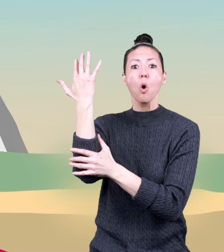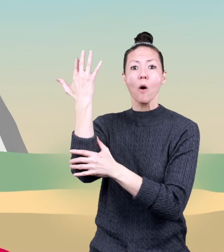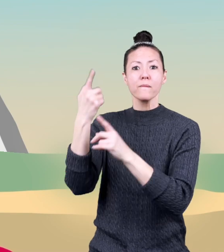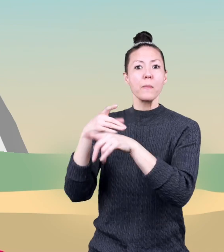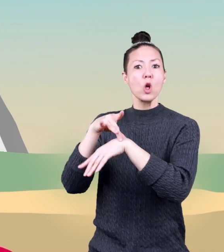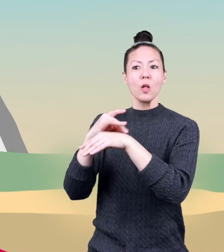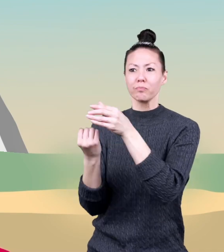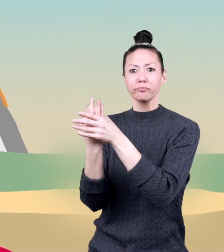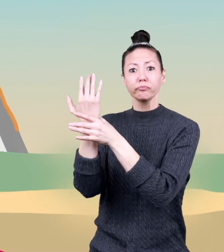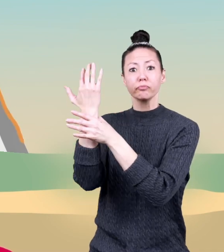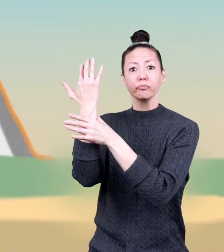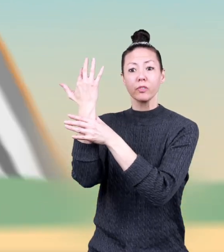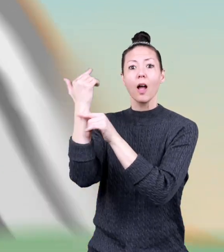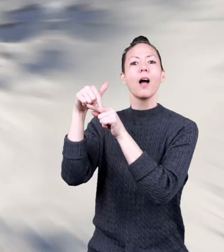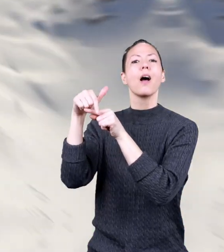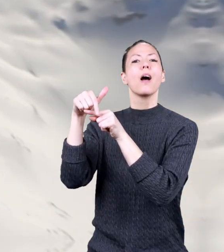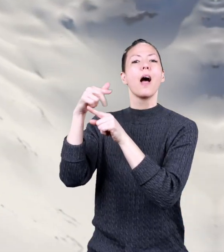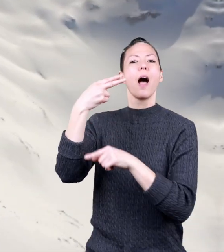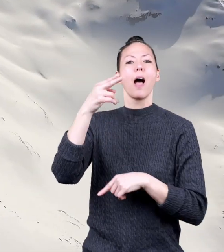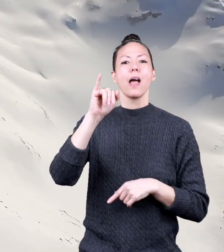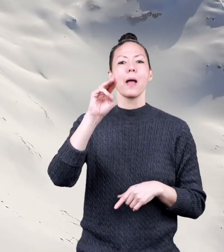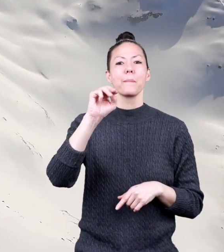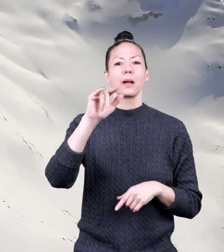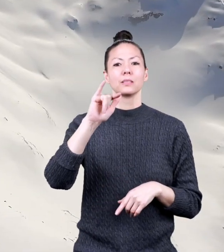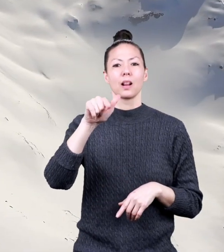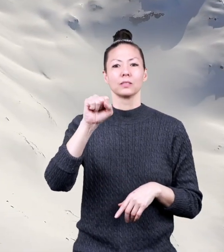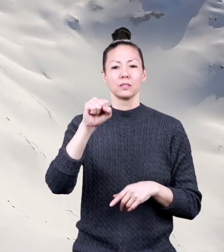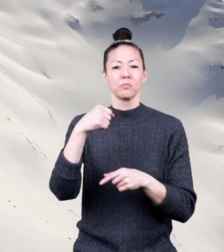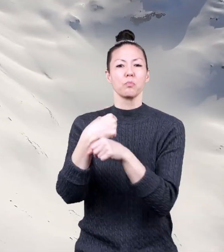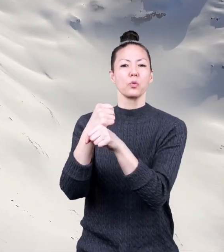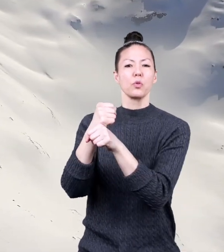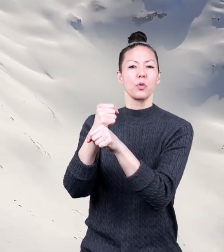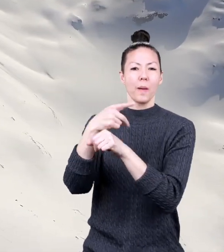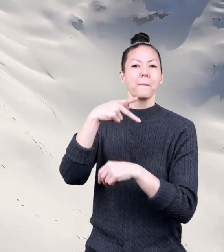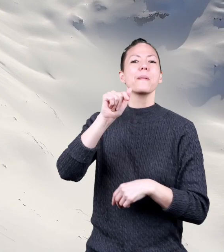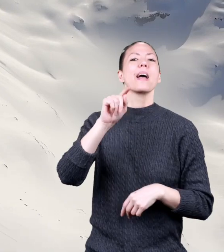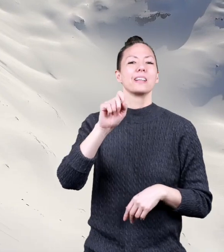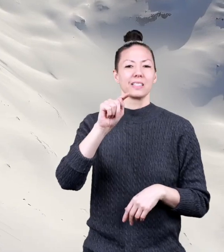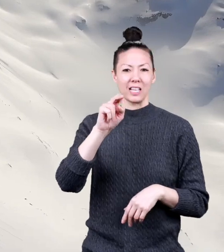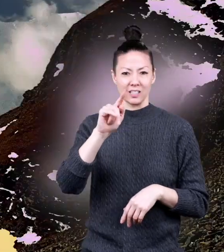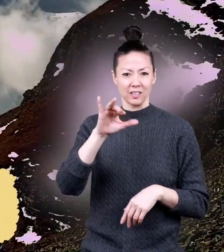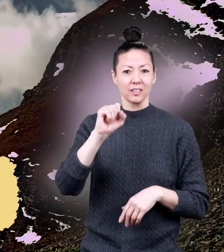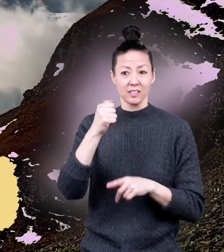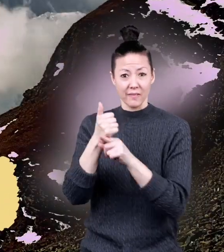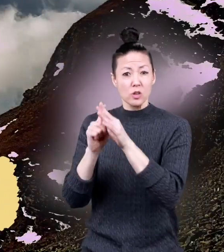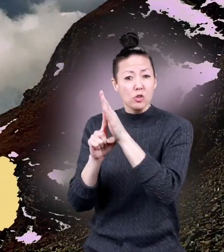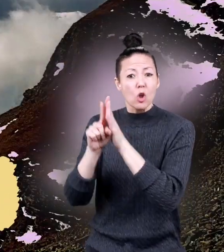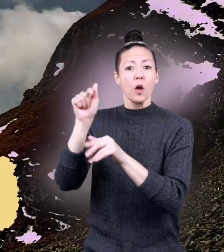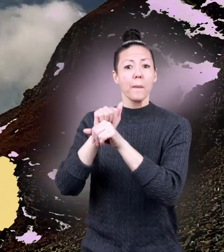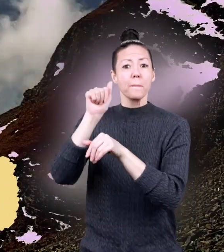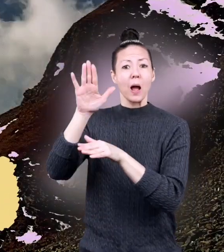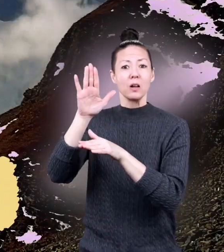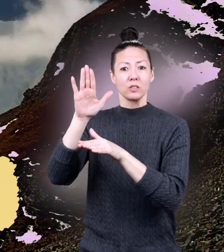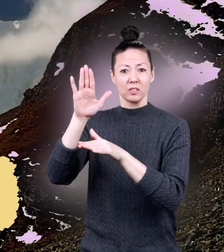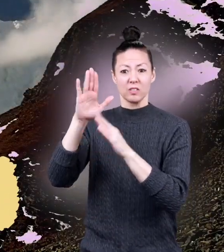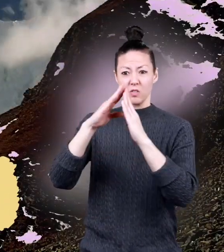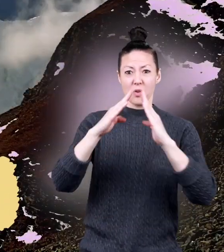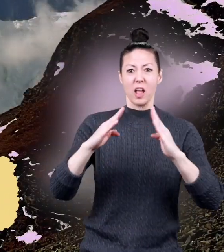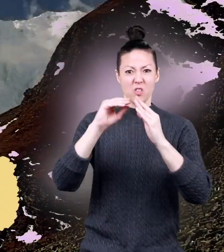through the Earth. The Himalayas are a product of plate tectonics and are the tallest mountain range